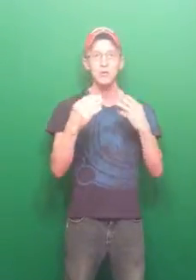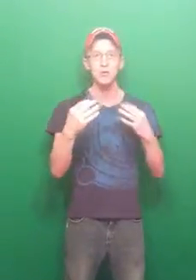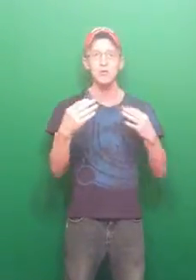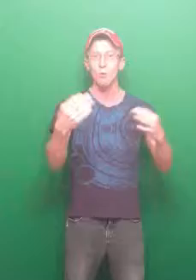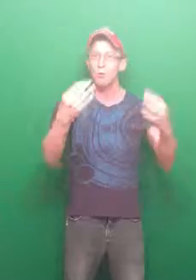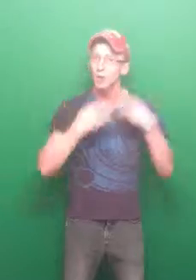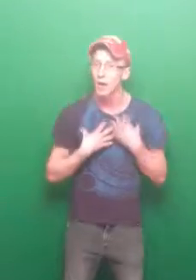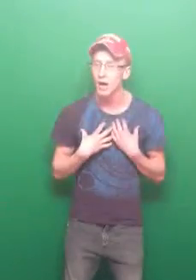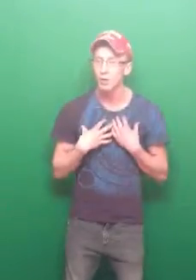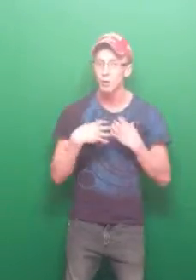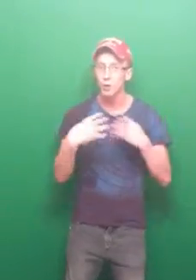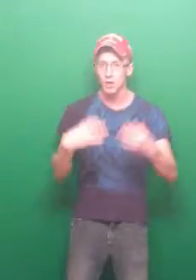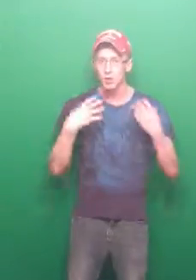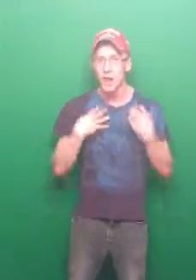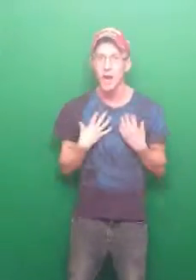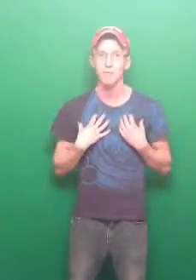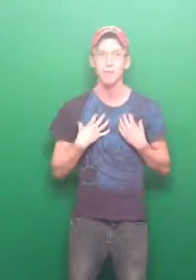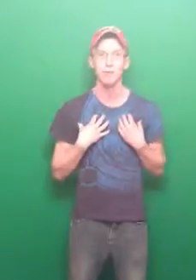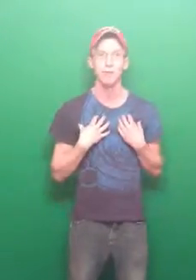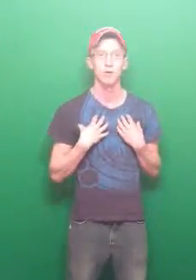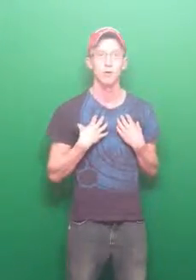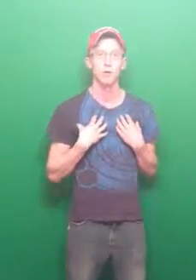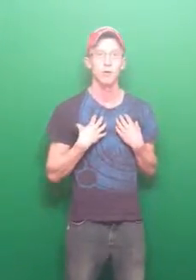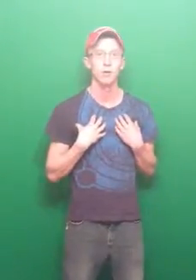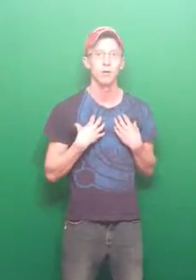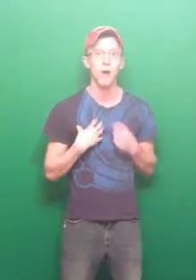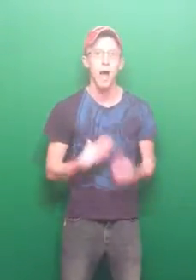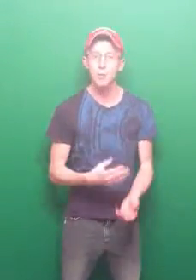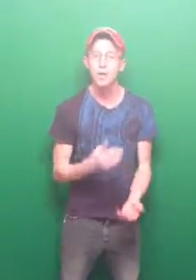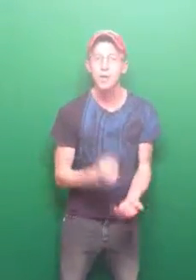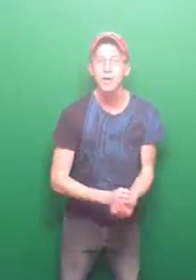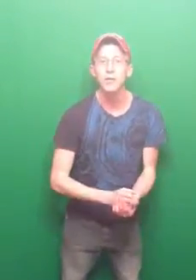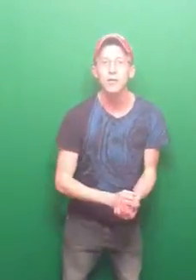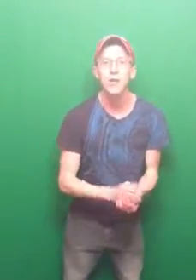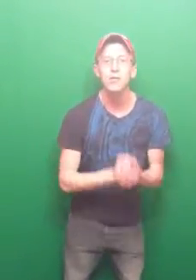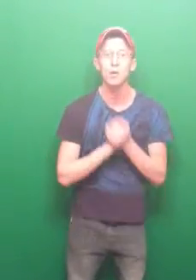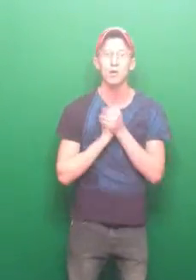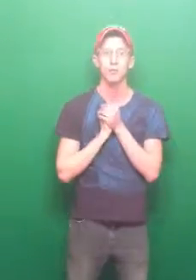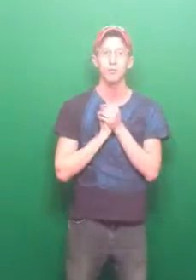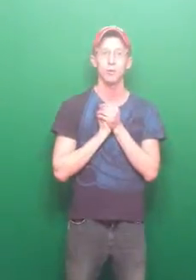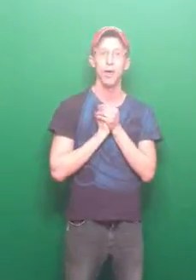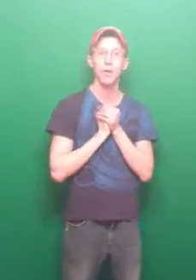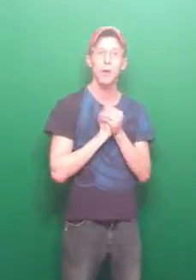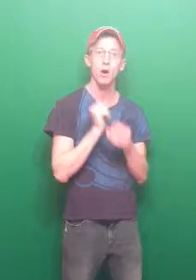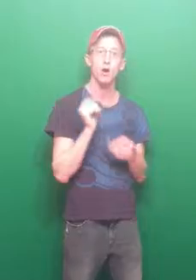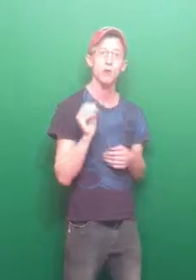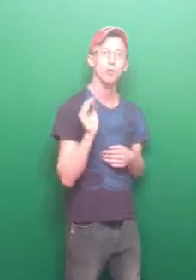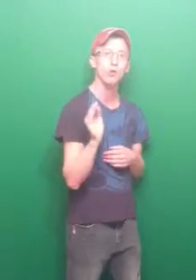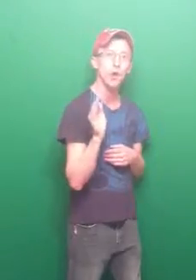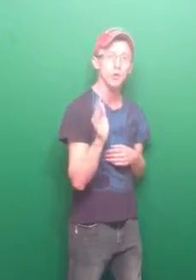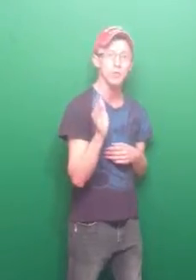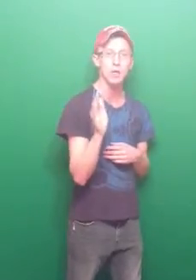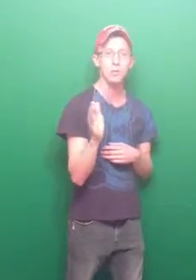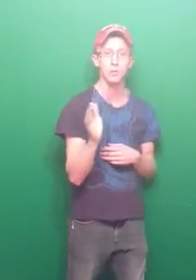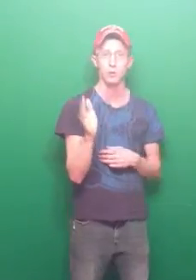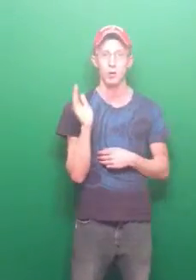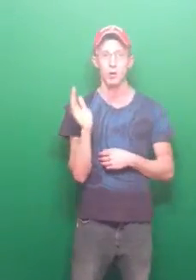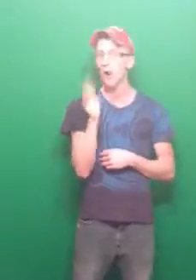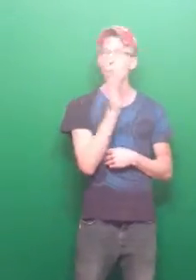you don't realize what you have. I believe everyone on this planet, there are great people all